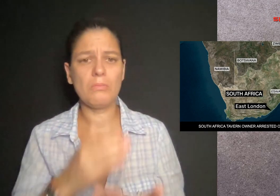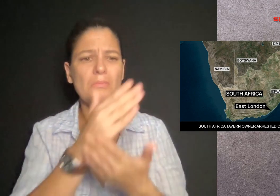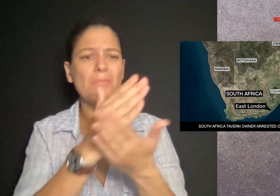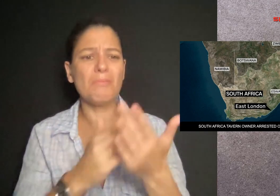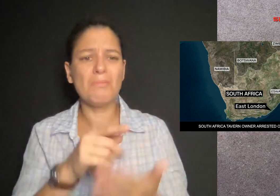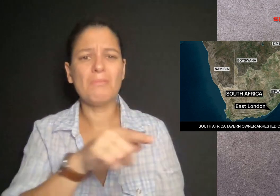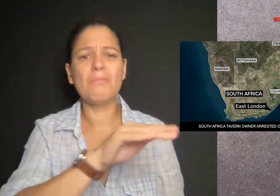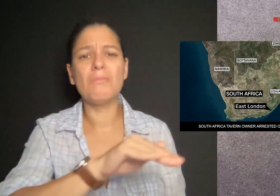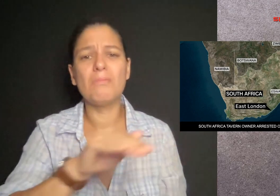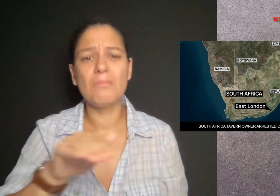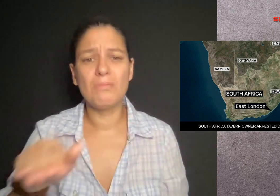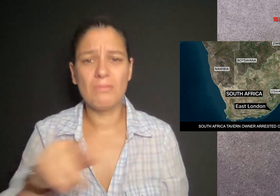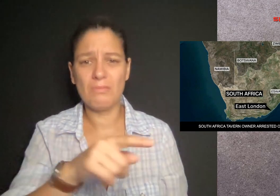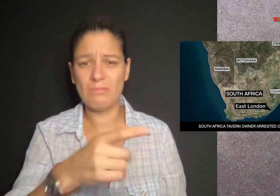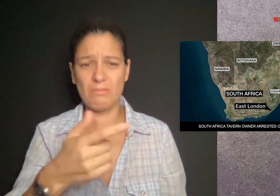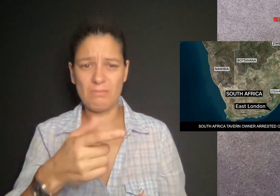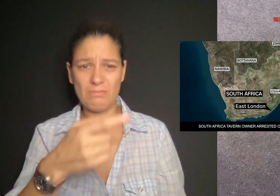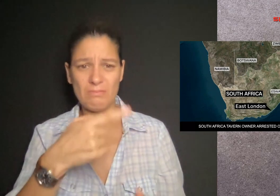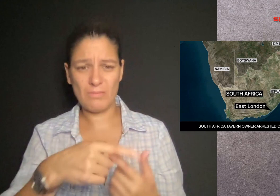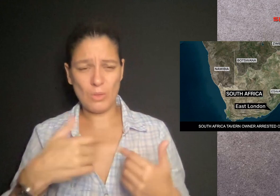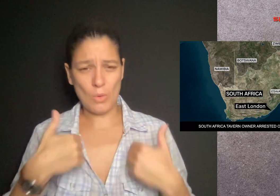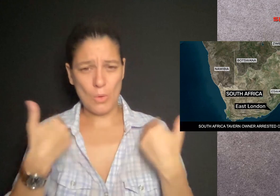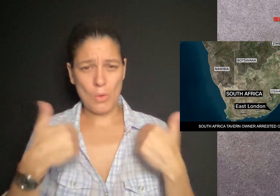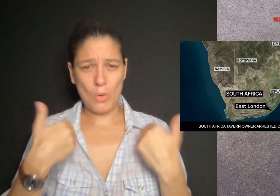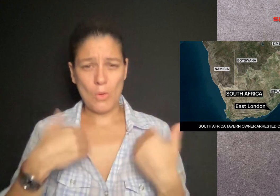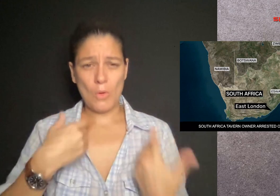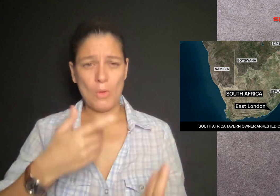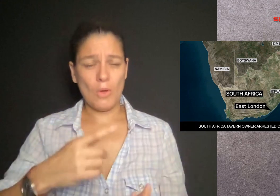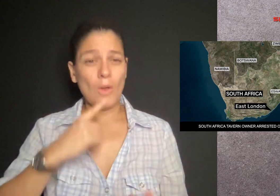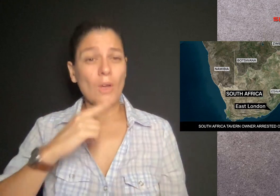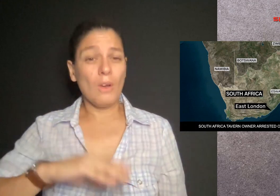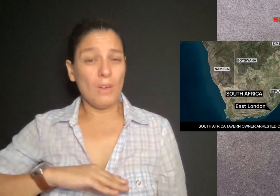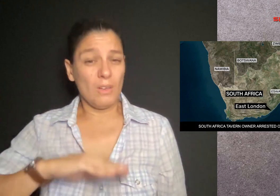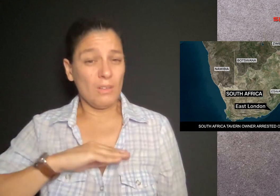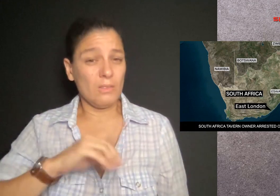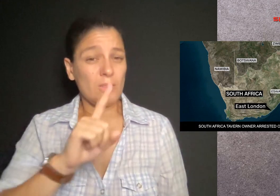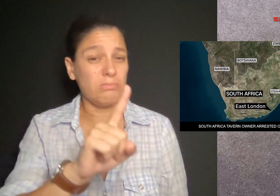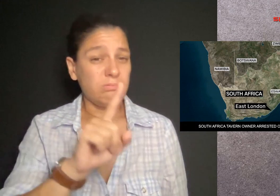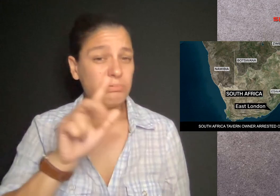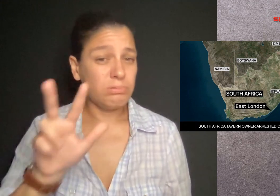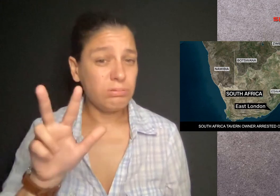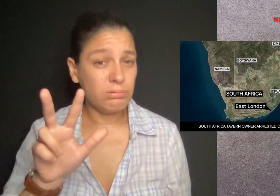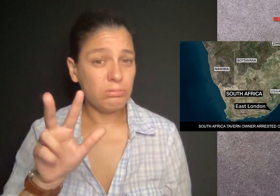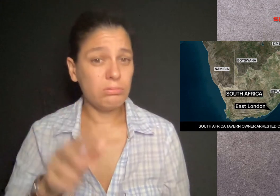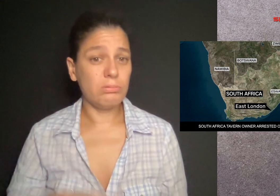who mysteriously died last month. Some of the children were as young as 13 years old.